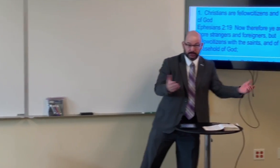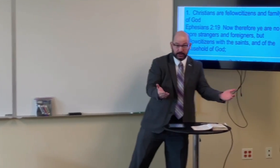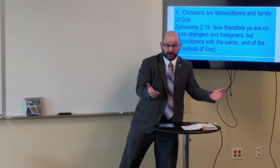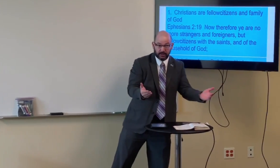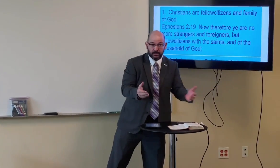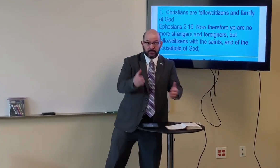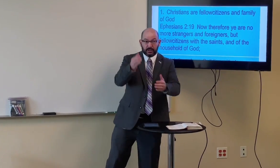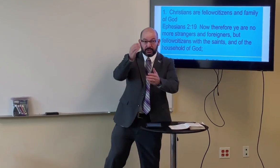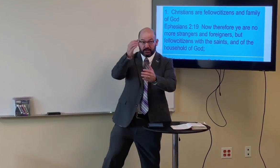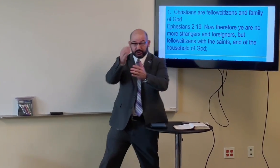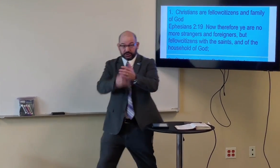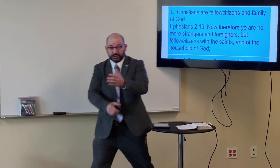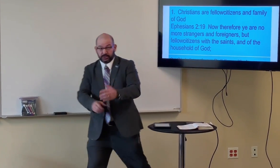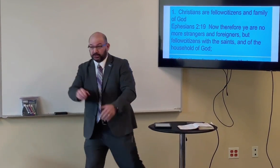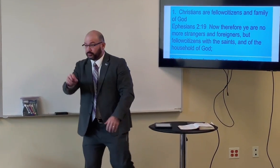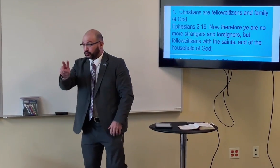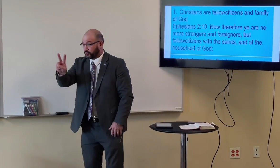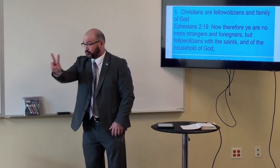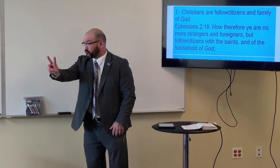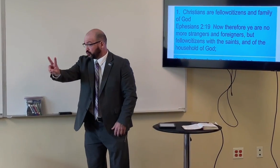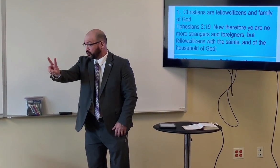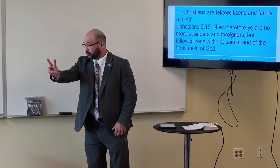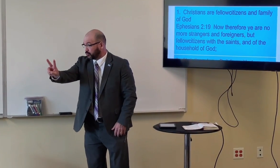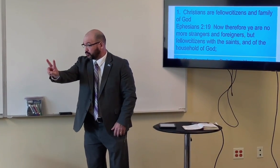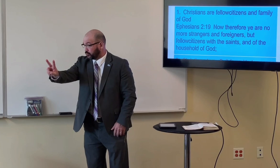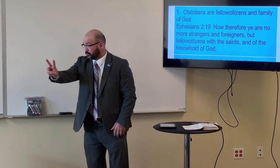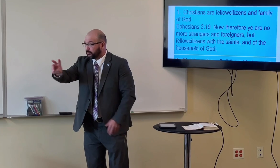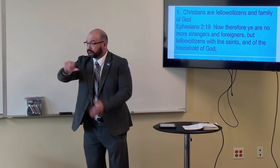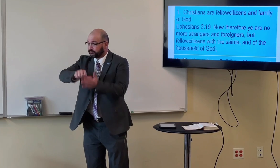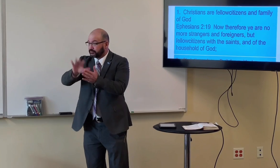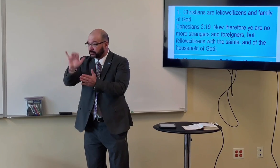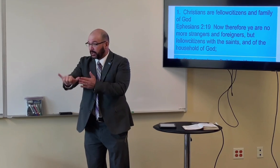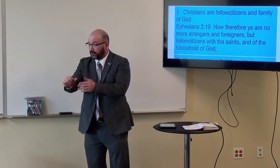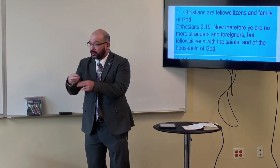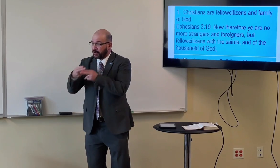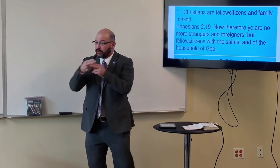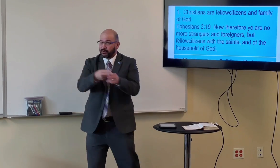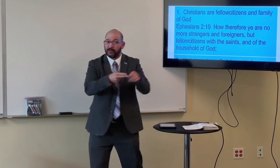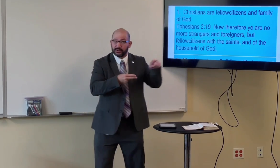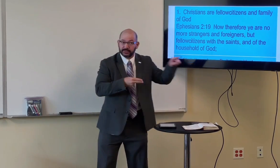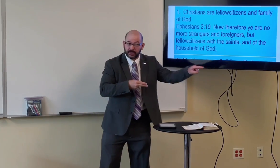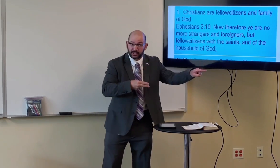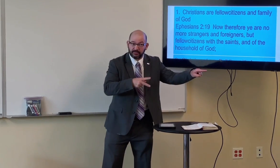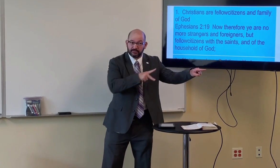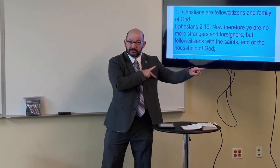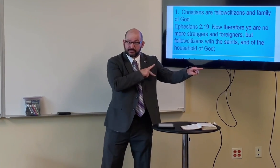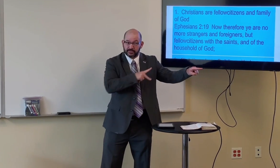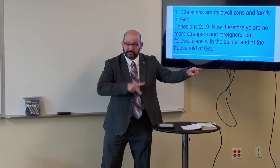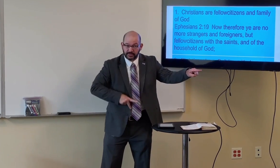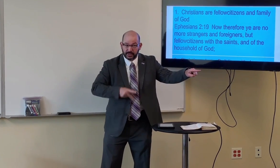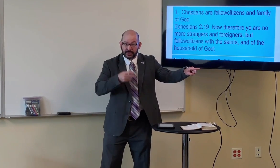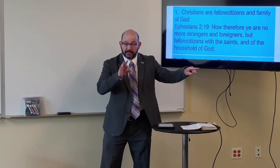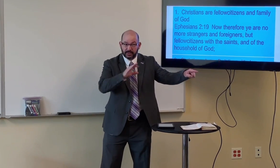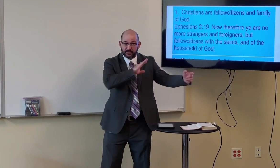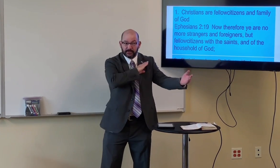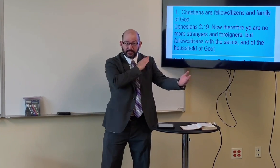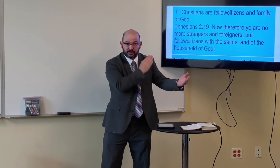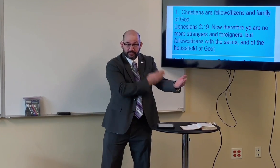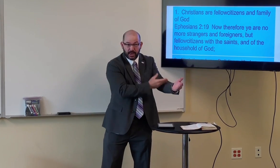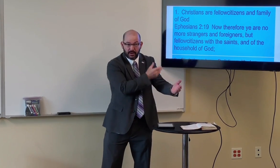he's the prince of the world chapter 2 emphasize that it calls him the prince of the